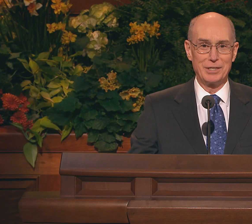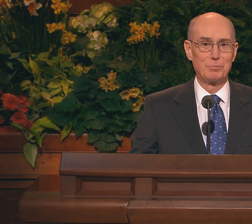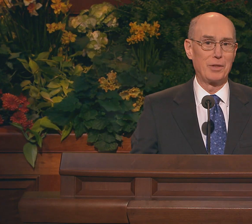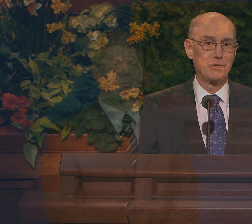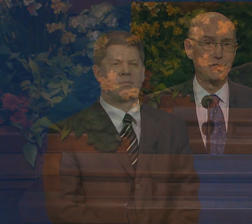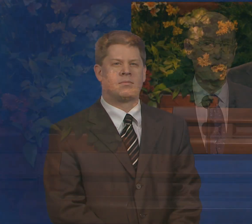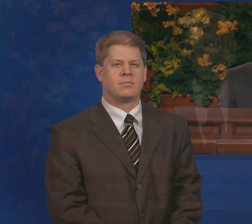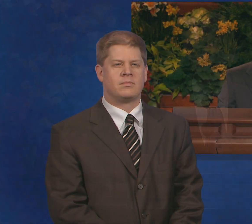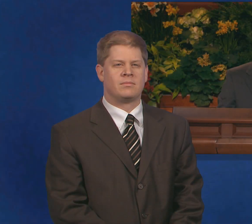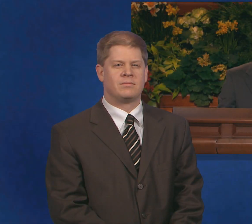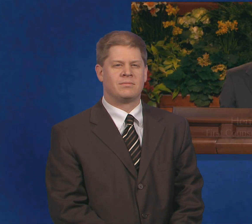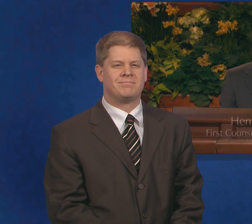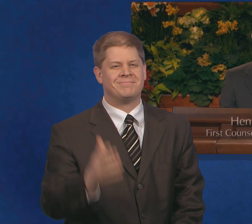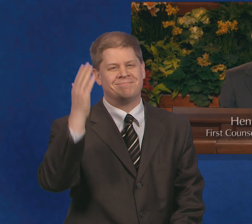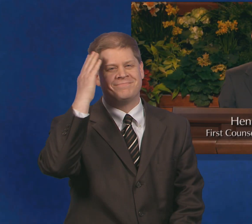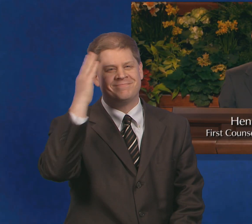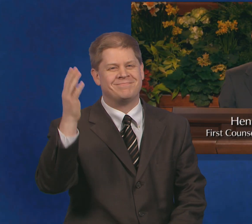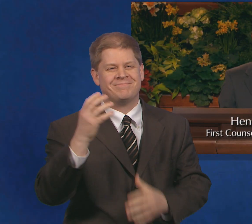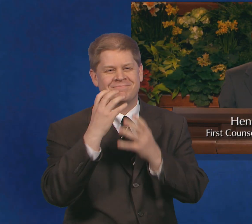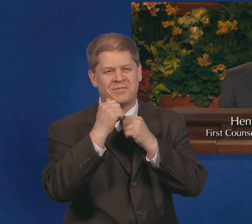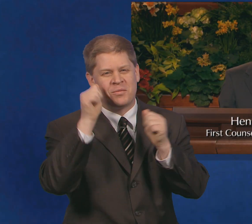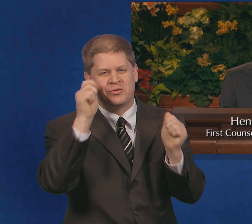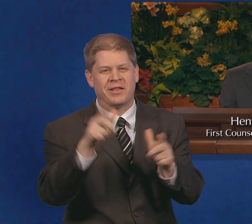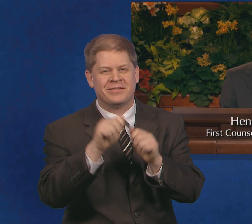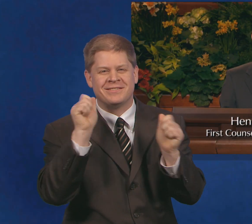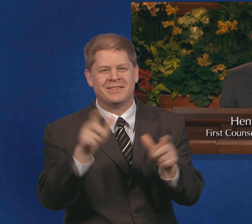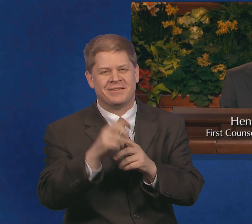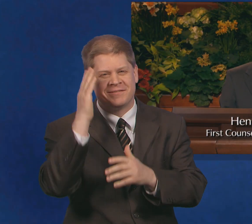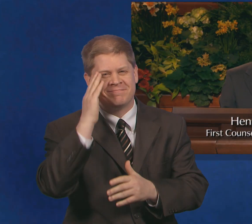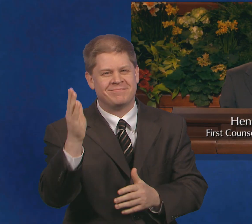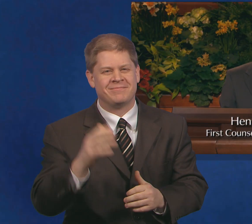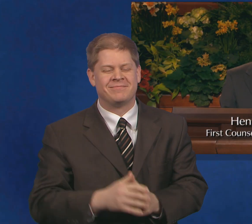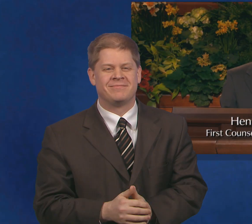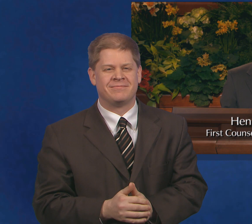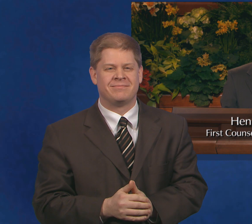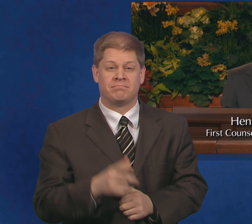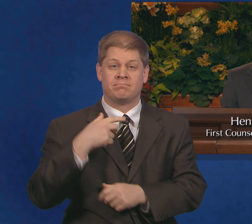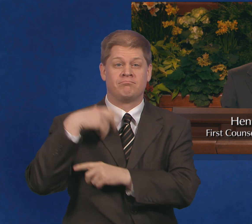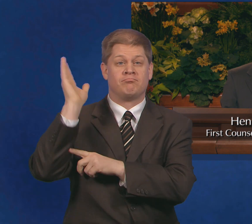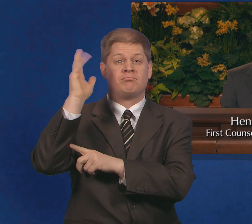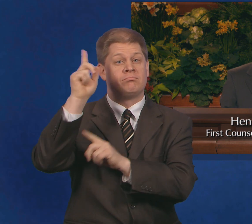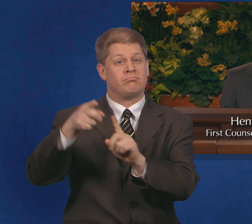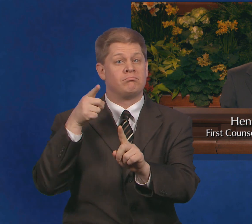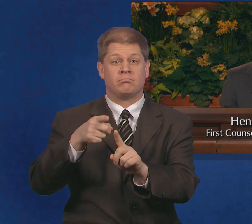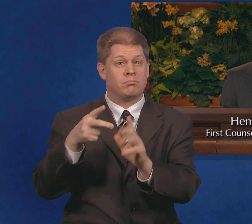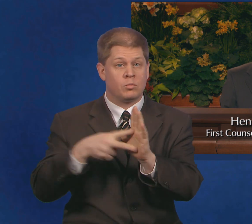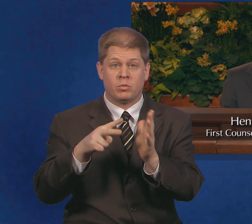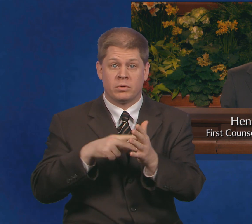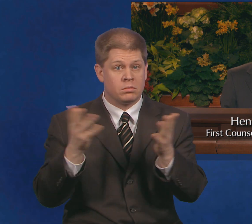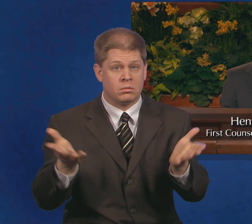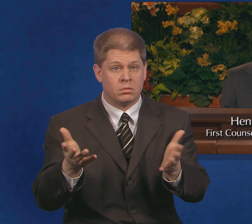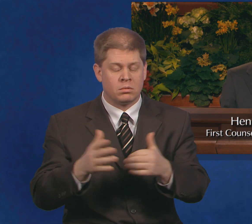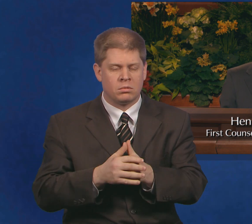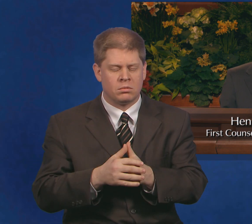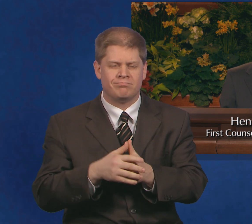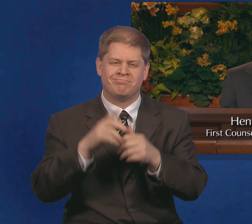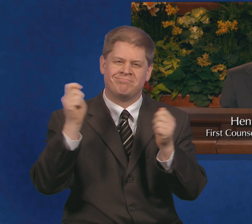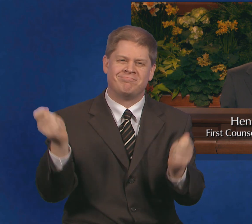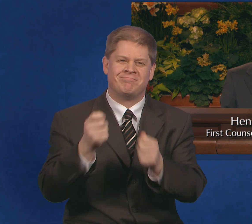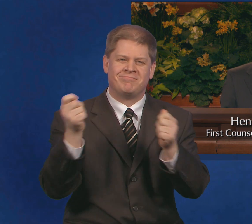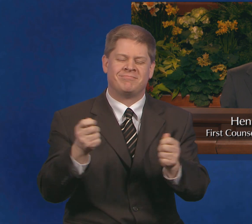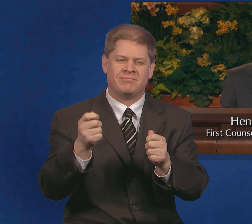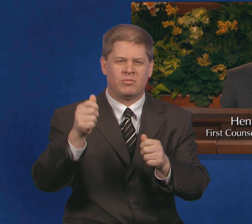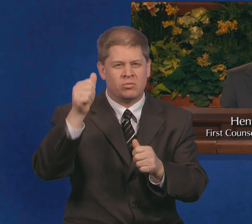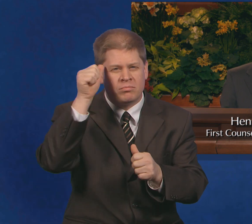My dear brothers and sisters, the purpose of my message is to honor and